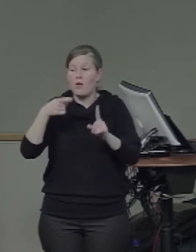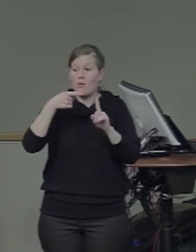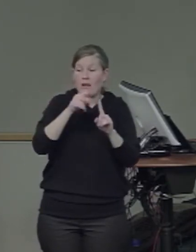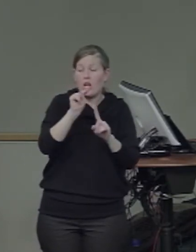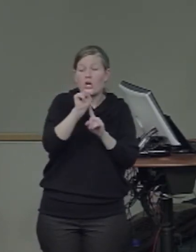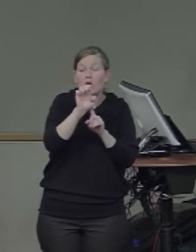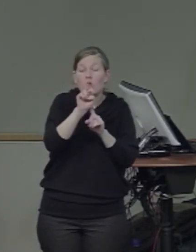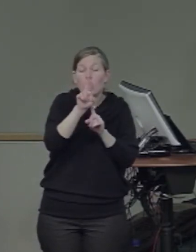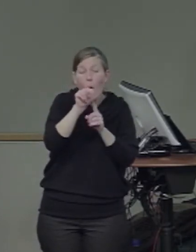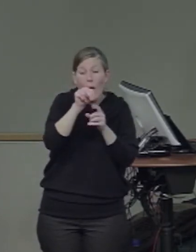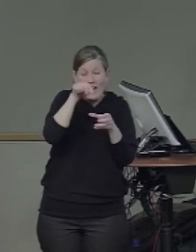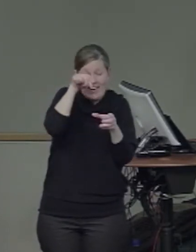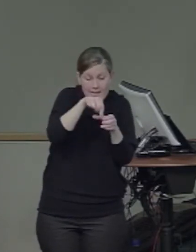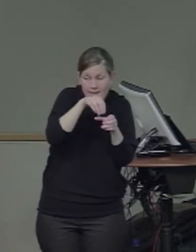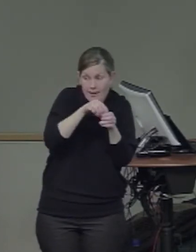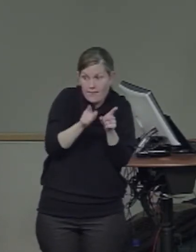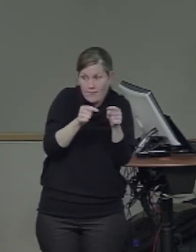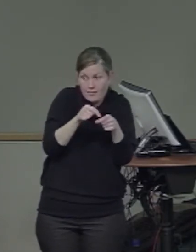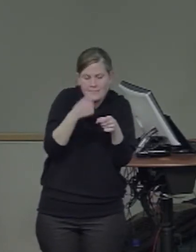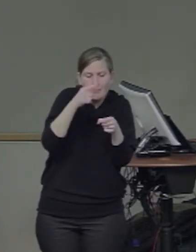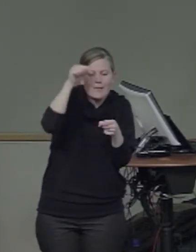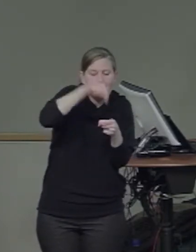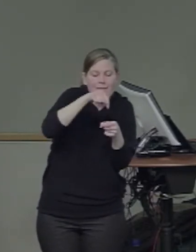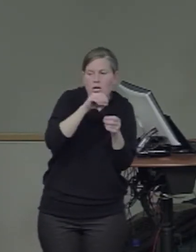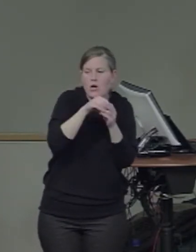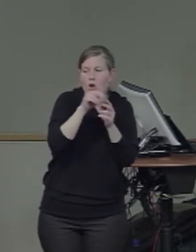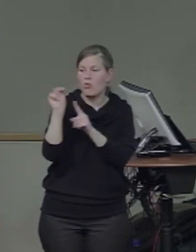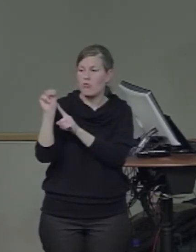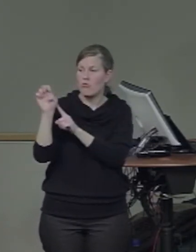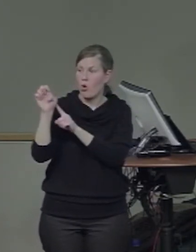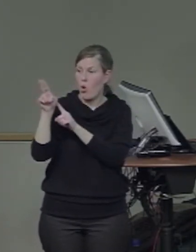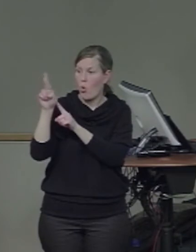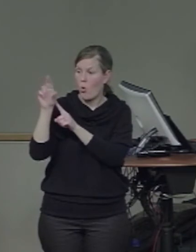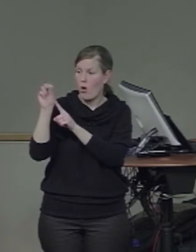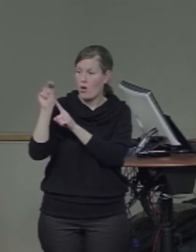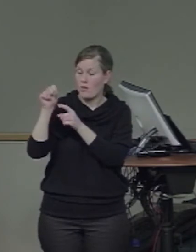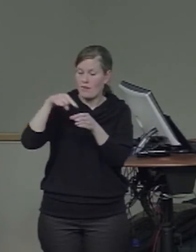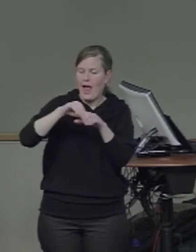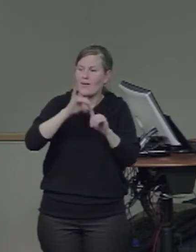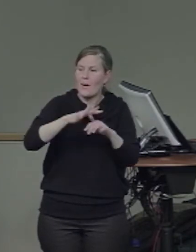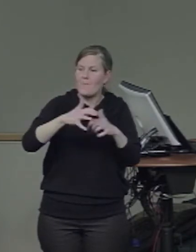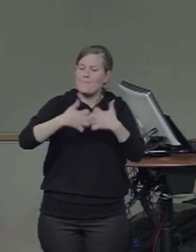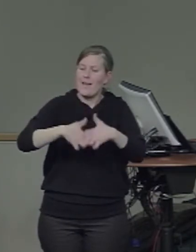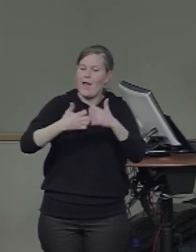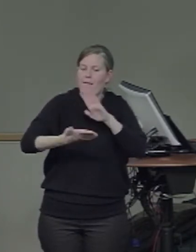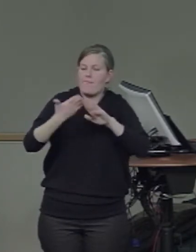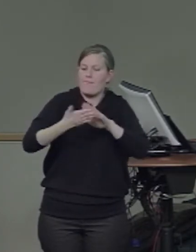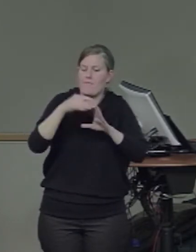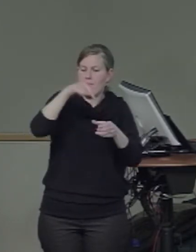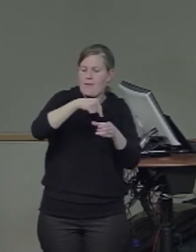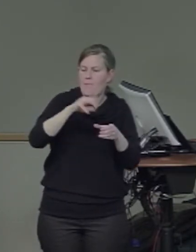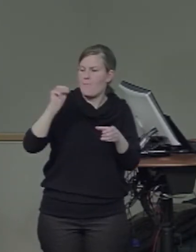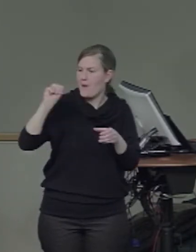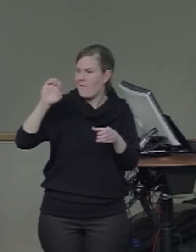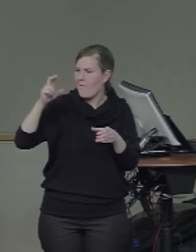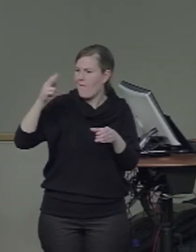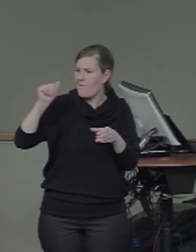mechanism where those neural mechanisms are actually contributing to both tasks. It's not definitive yet, but we're,